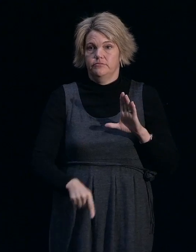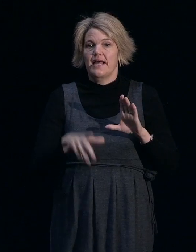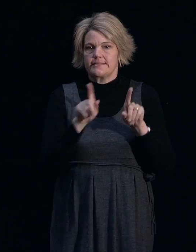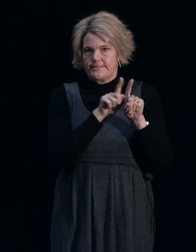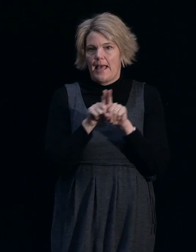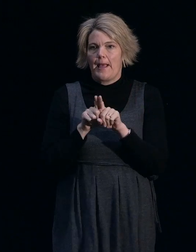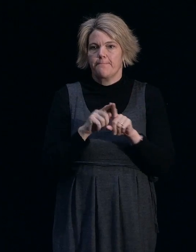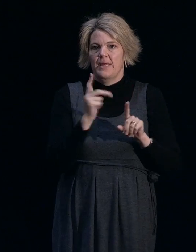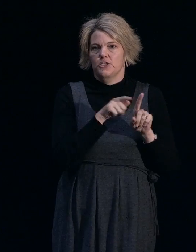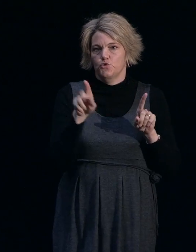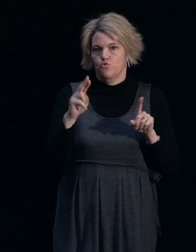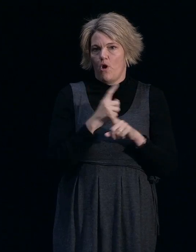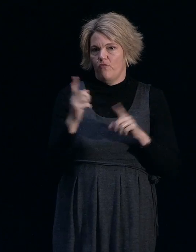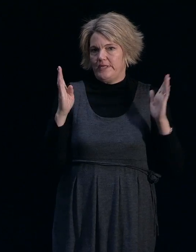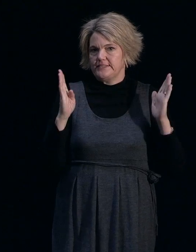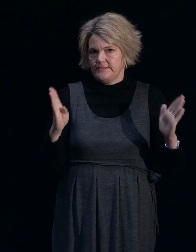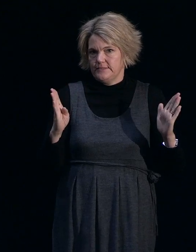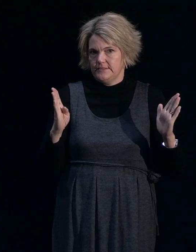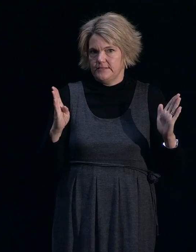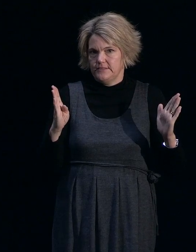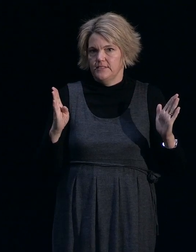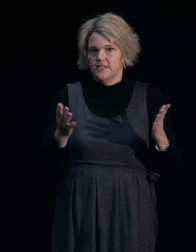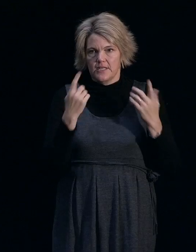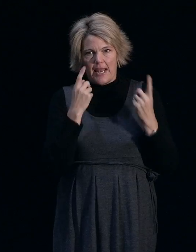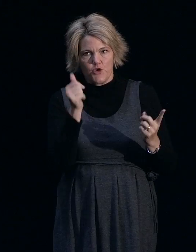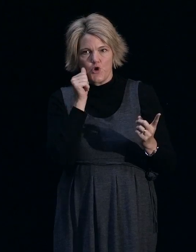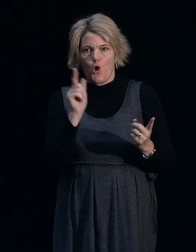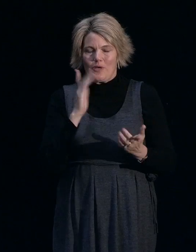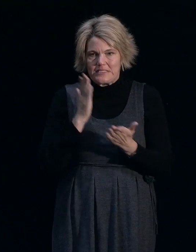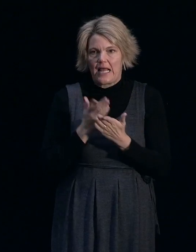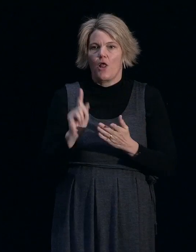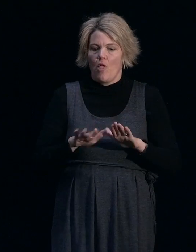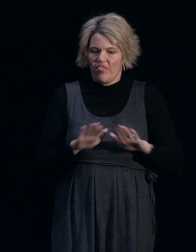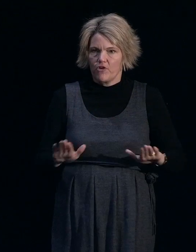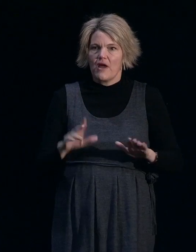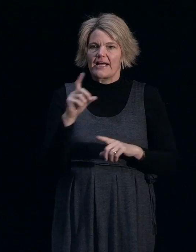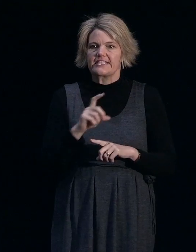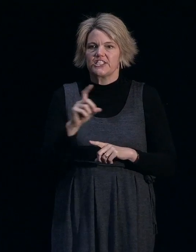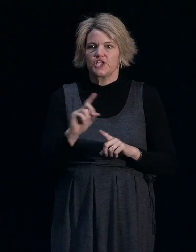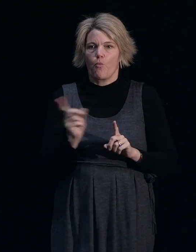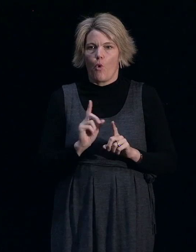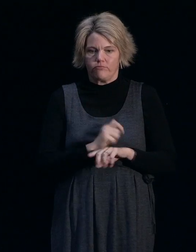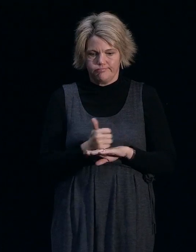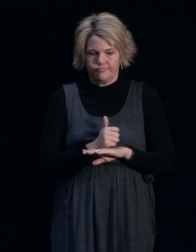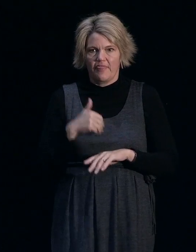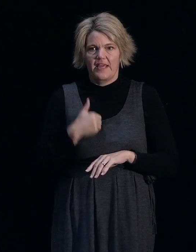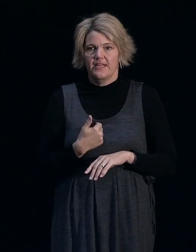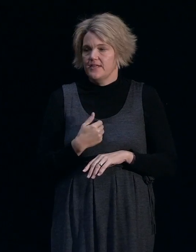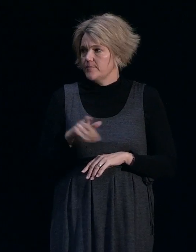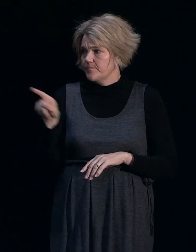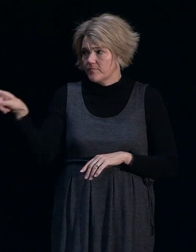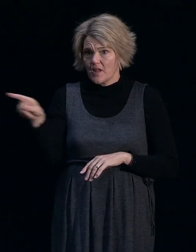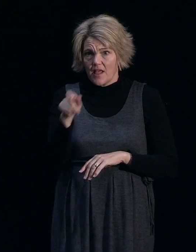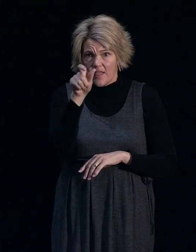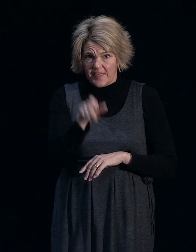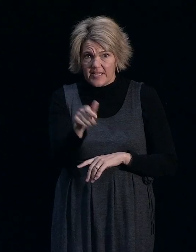report that indicates exactly what the ground conditions are and what's required for the structural engineer to go from there. And will the customer know they